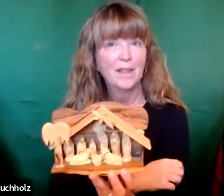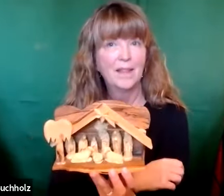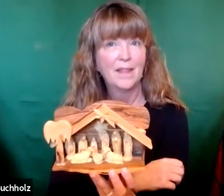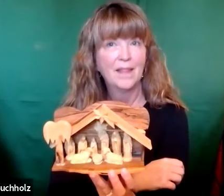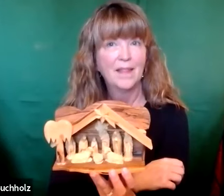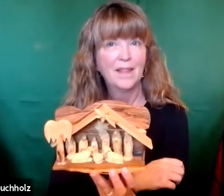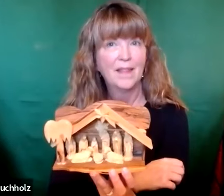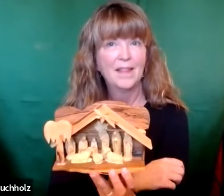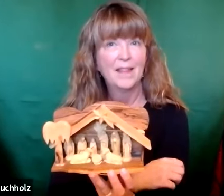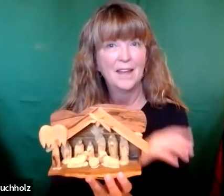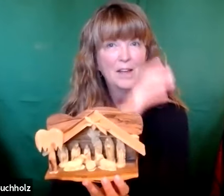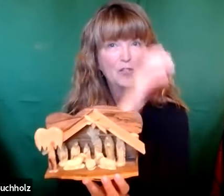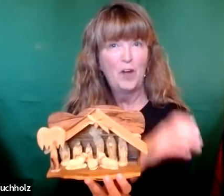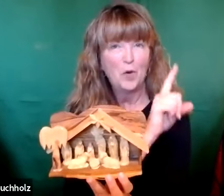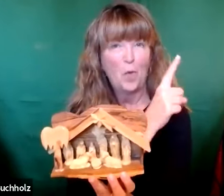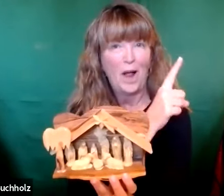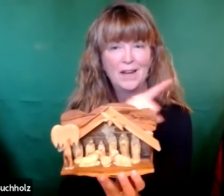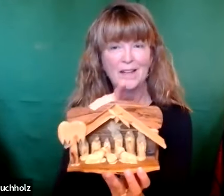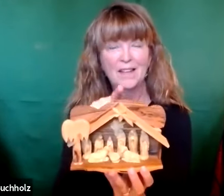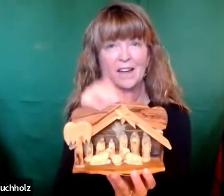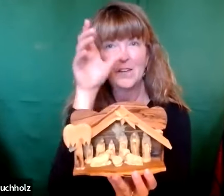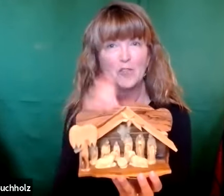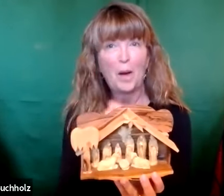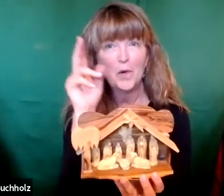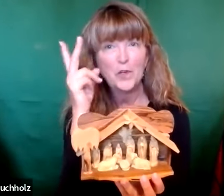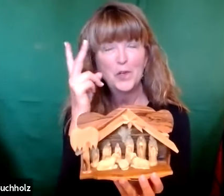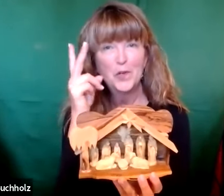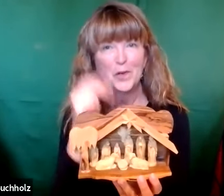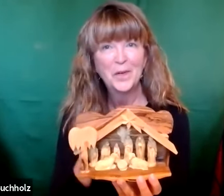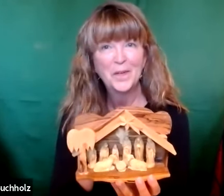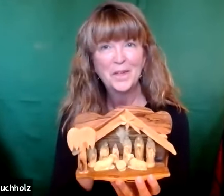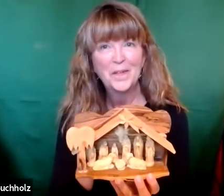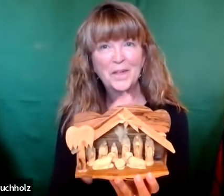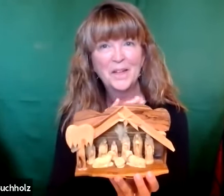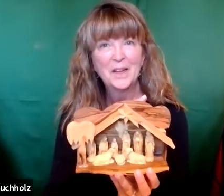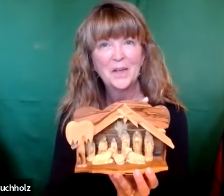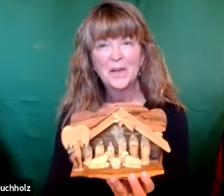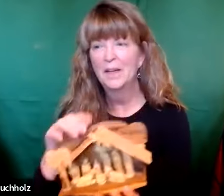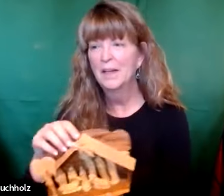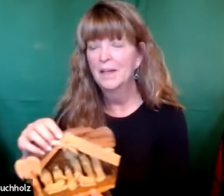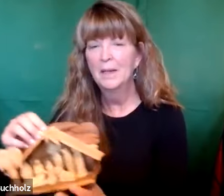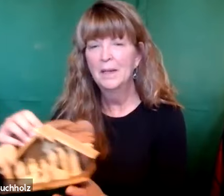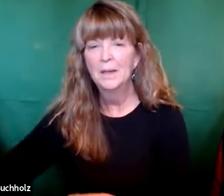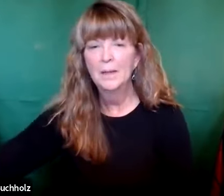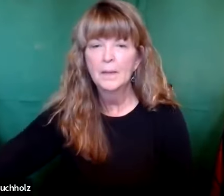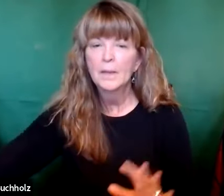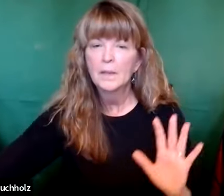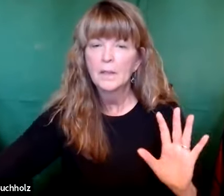You know, and before this happened, there was Mary and Elizabeth. They were highlighted in chapter one, and